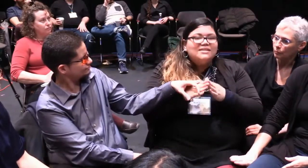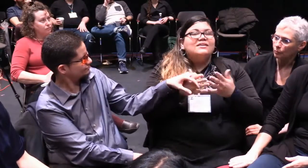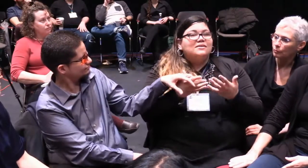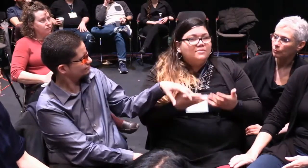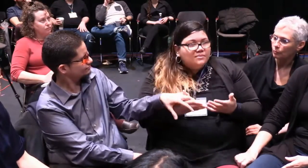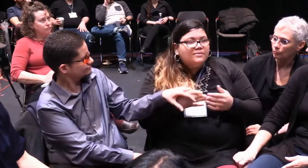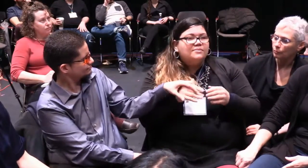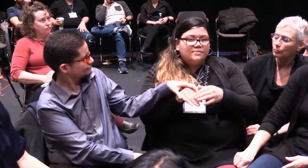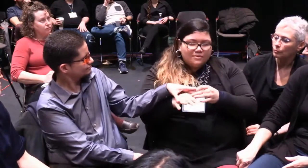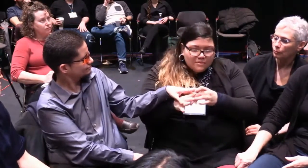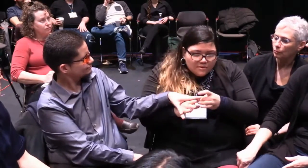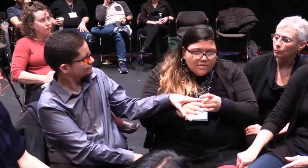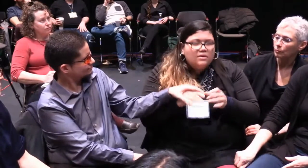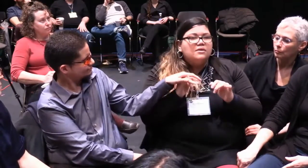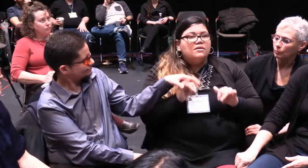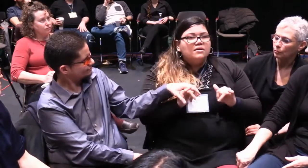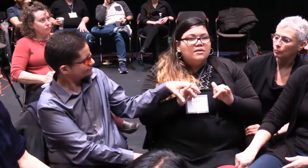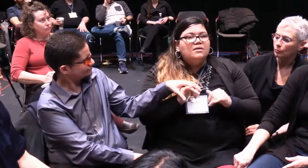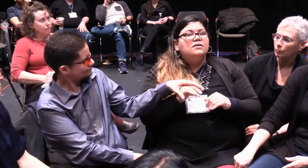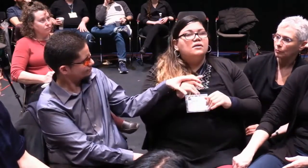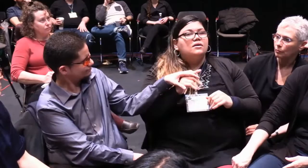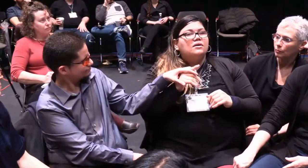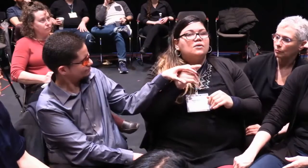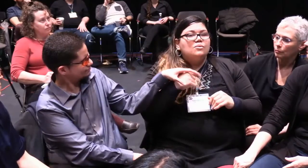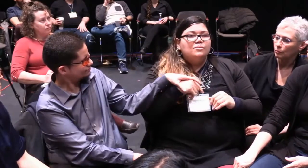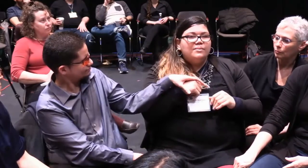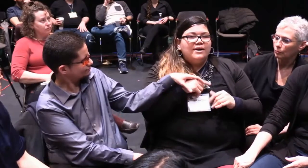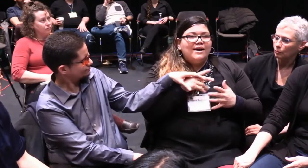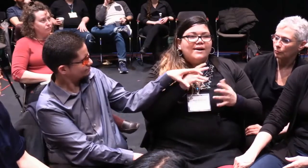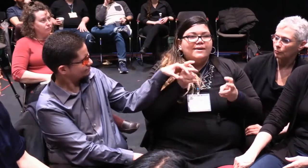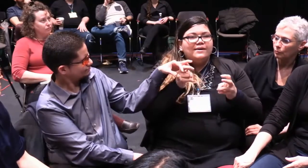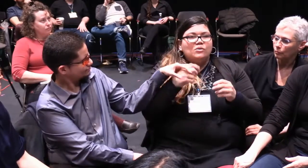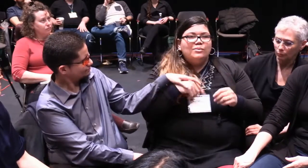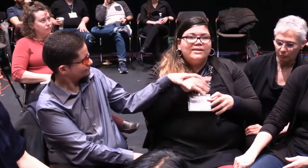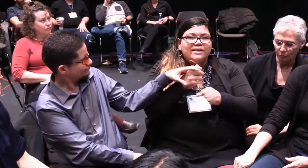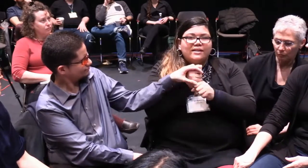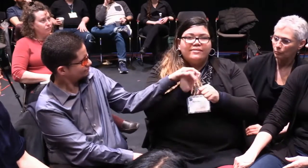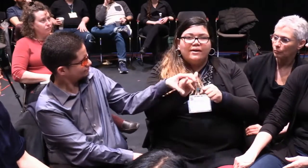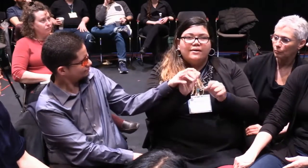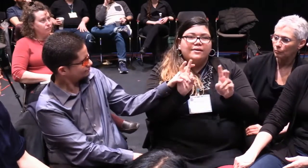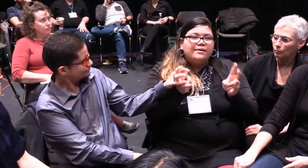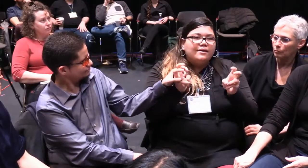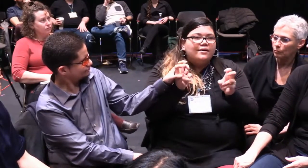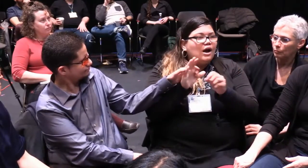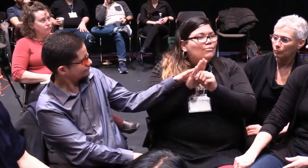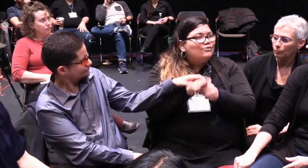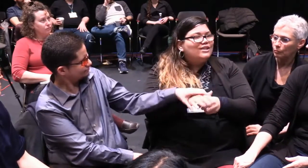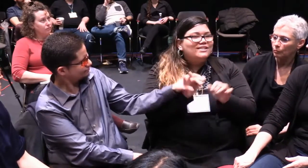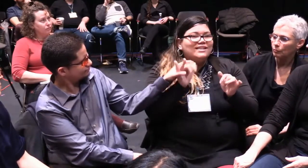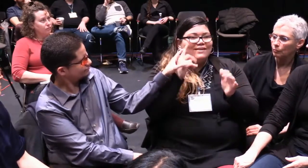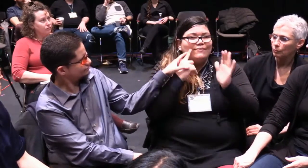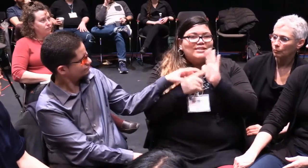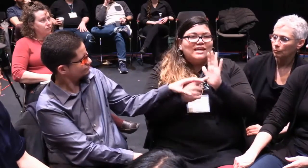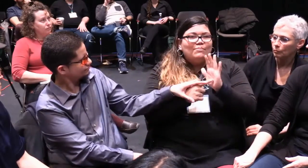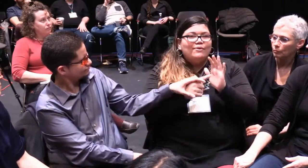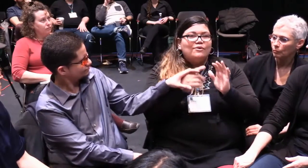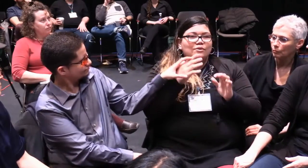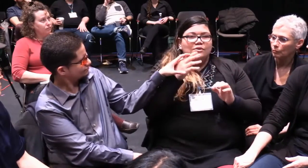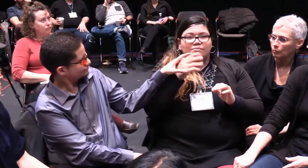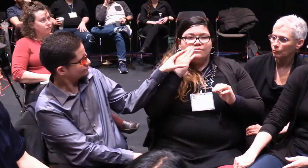And there's also concerns or questions about how I intersect with the deaf community because